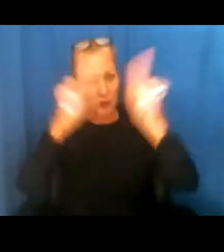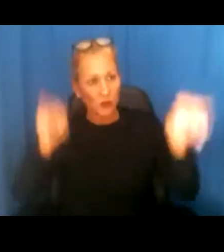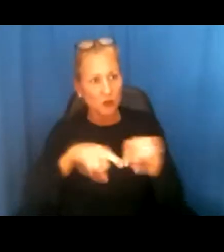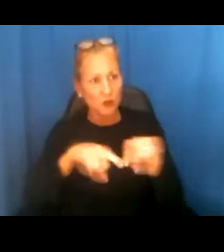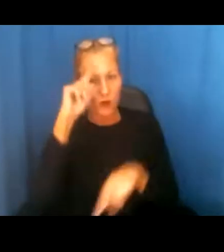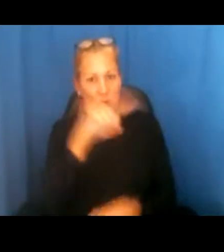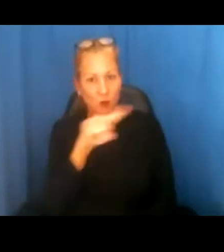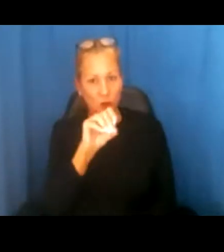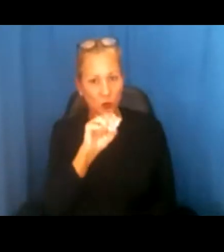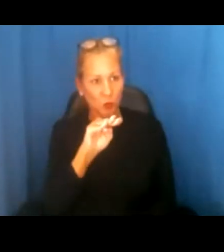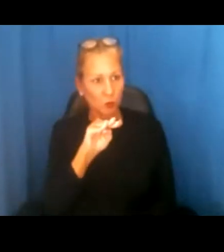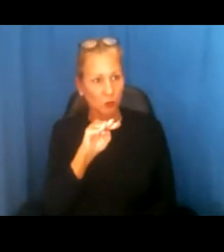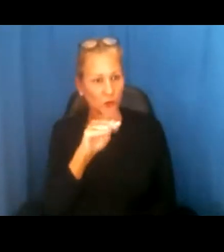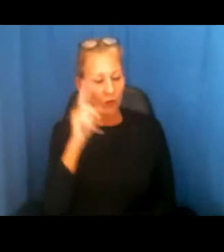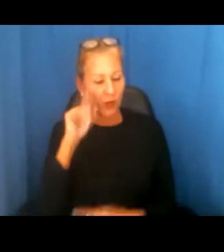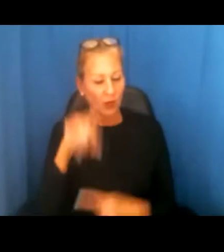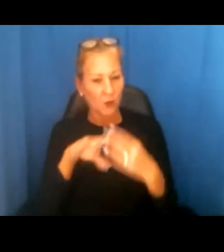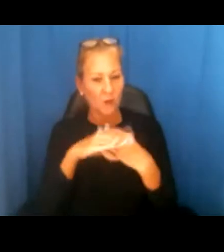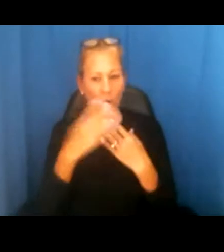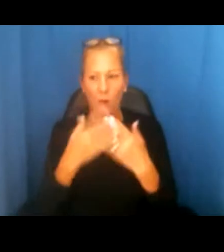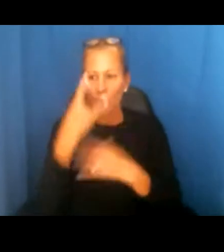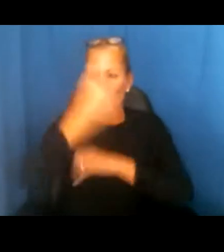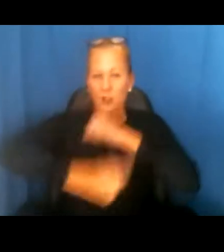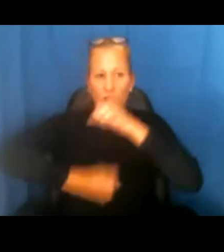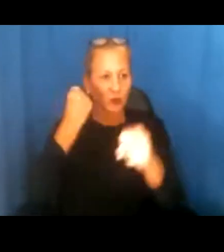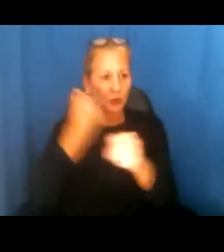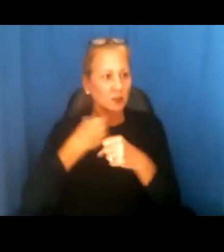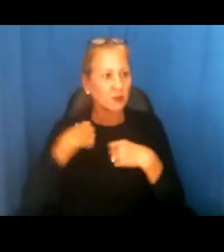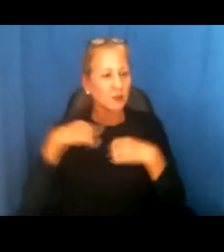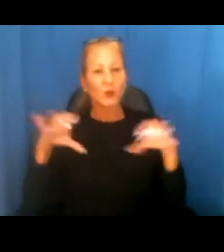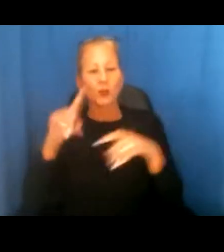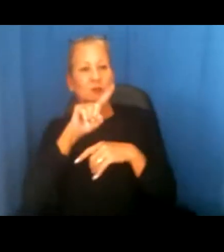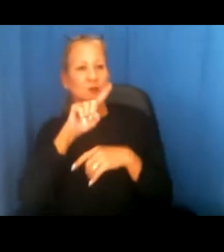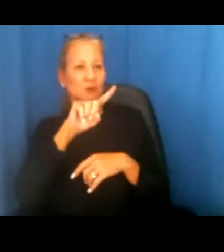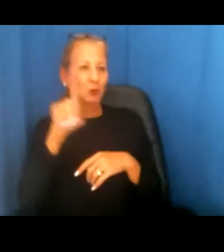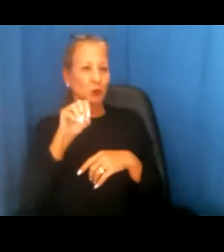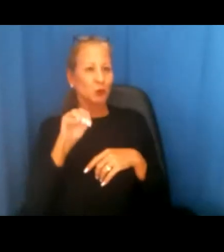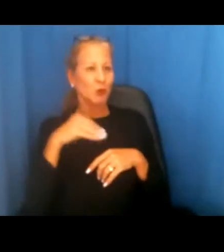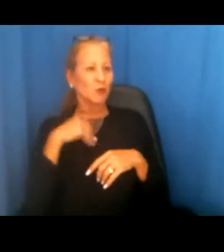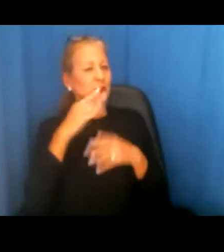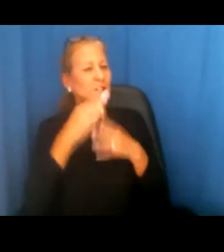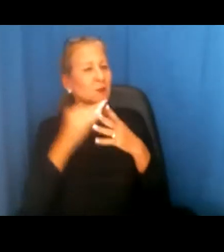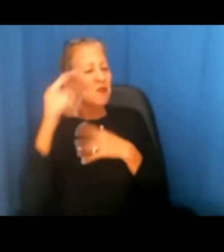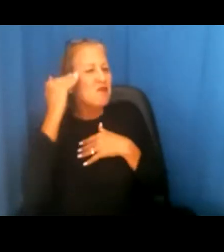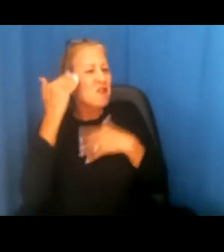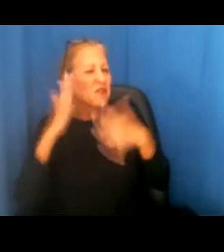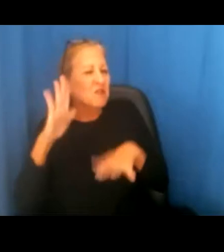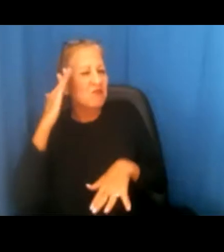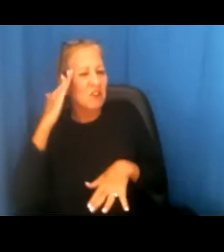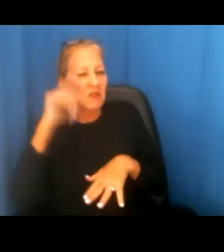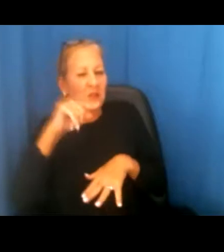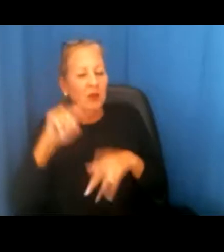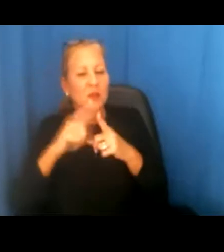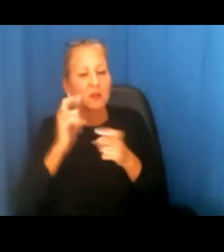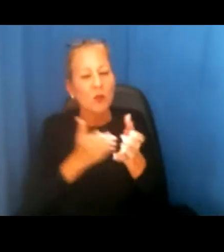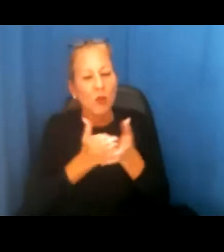for the webinar. It's been a year since we've been out doing Zoom stuff so I'm sure some of you are familiar with these items here but let's go